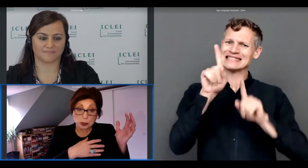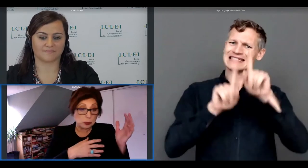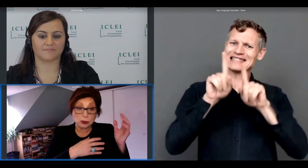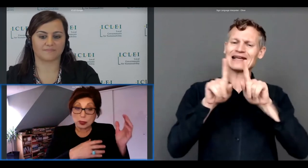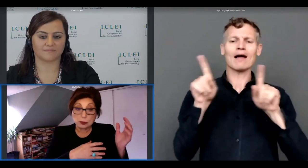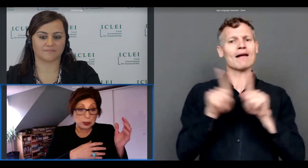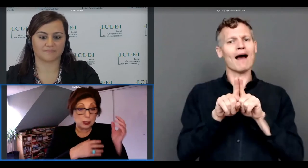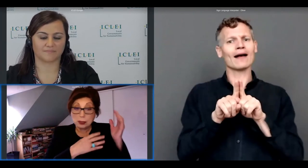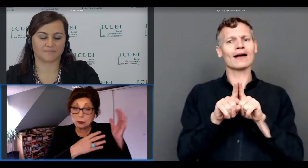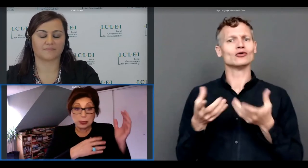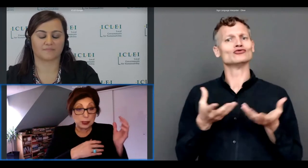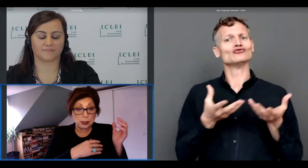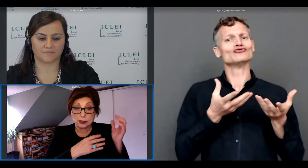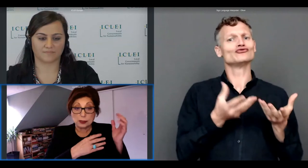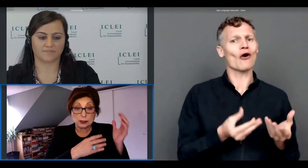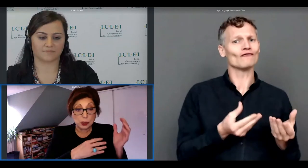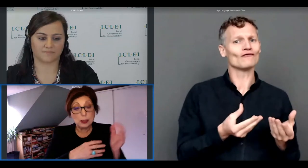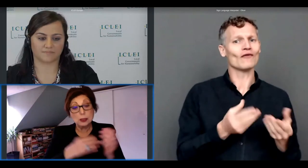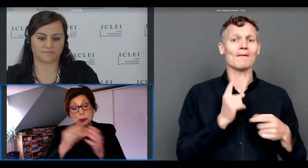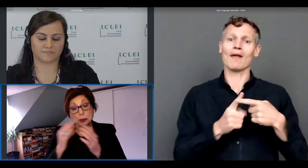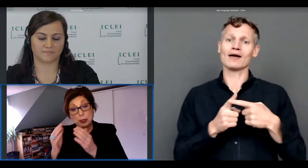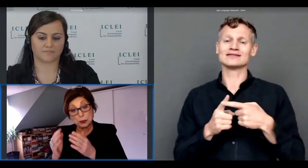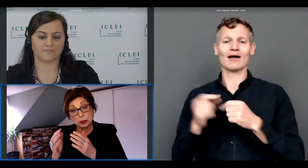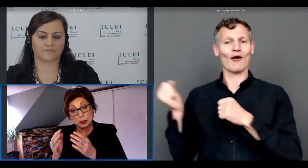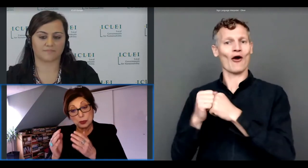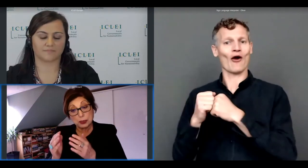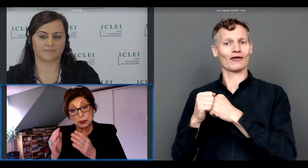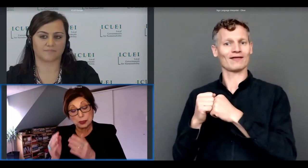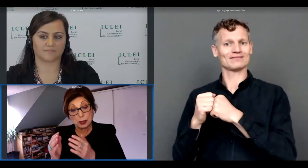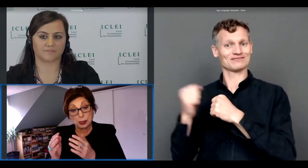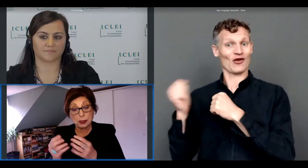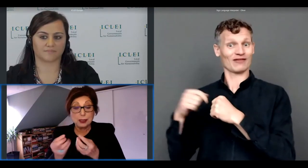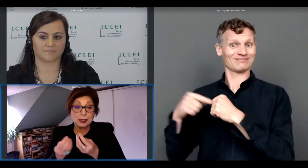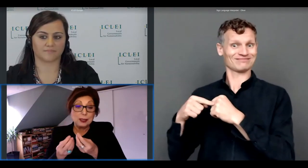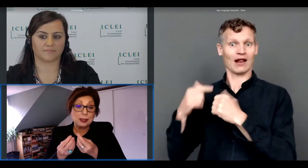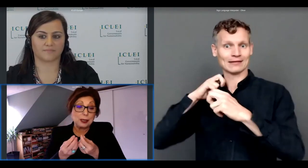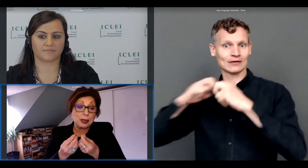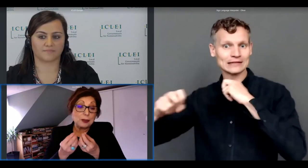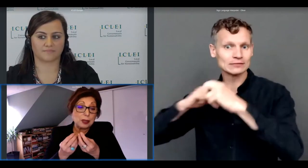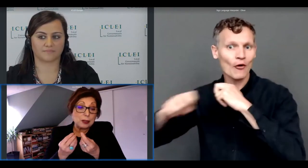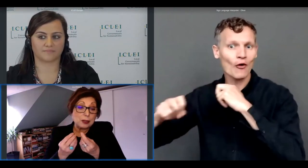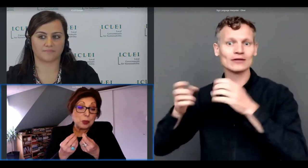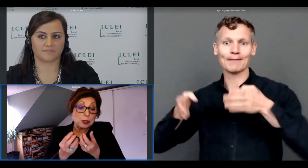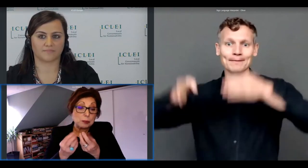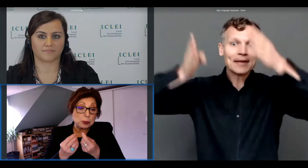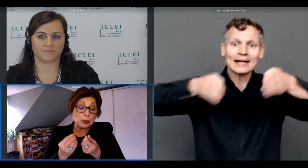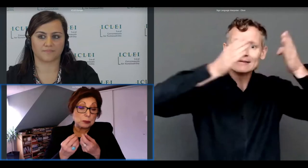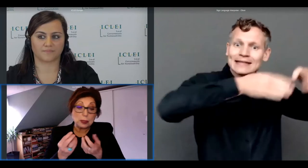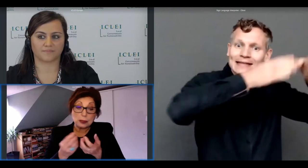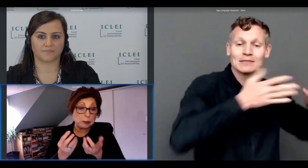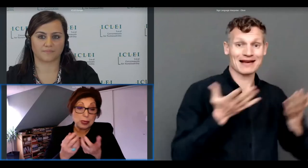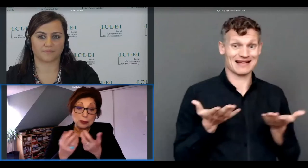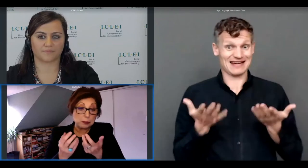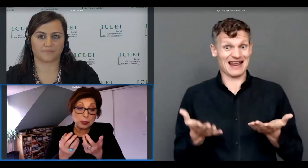transport housing buildings etc but we have to think of cities are the are the most important